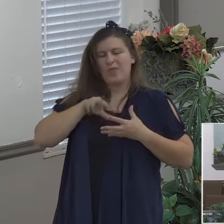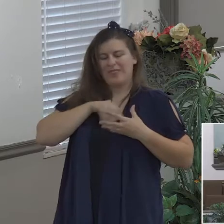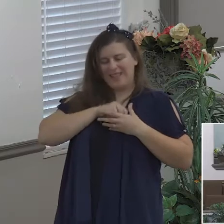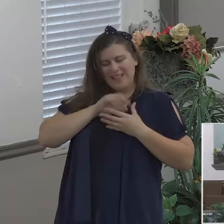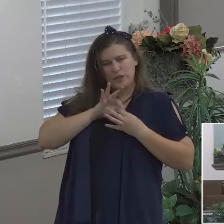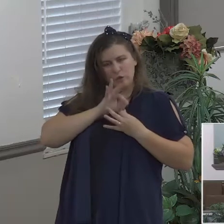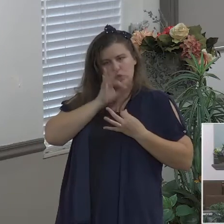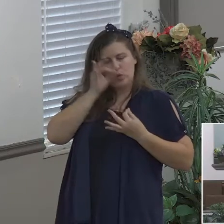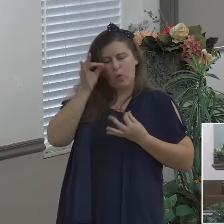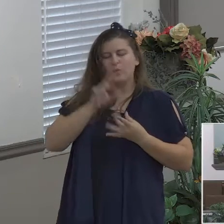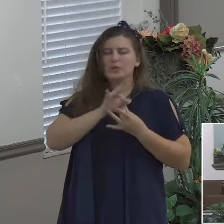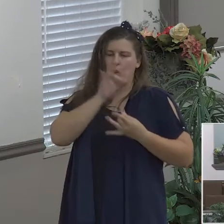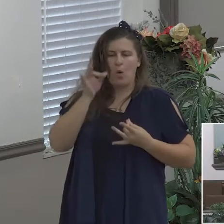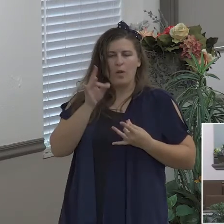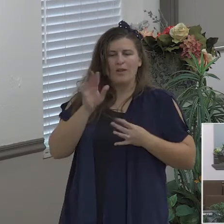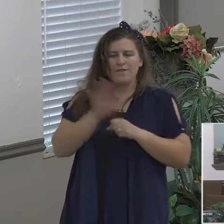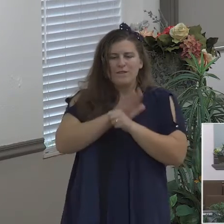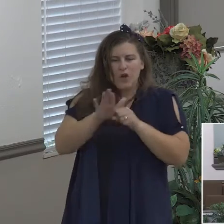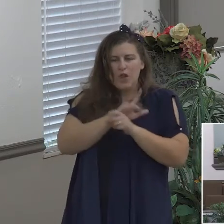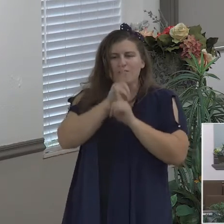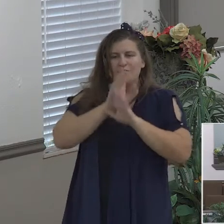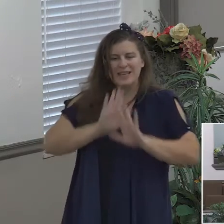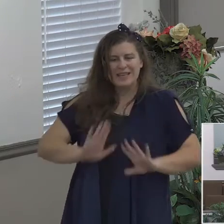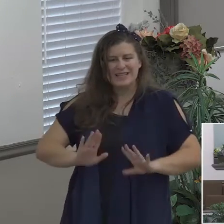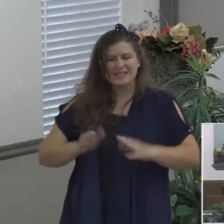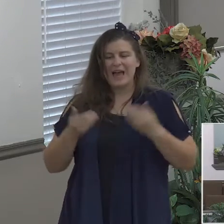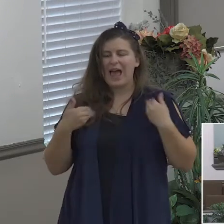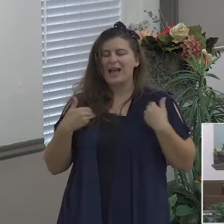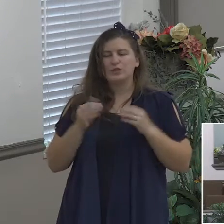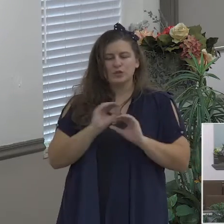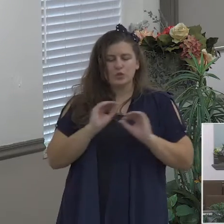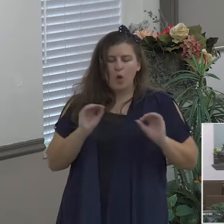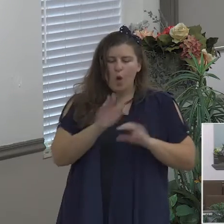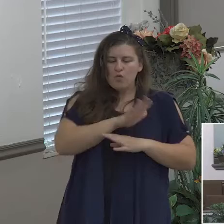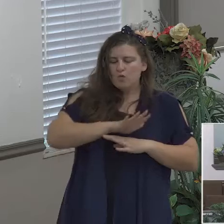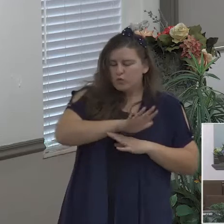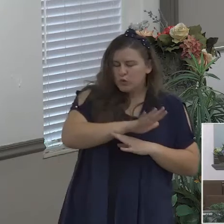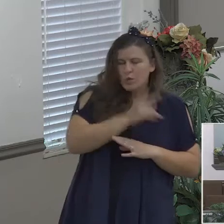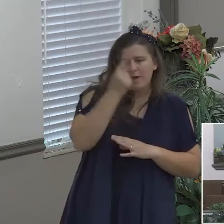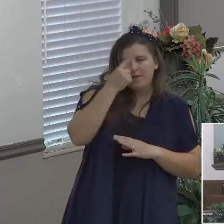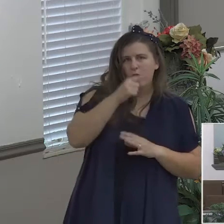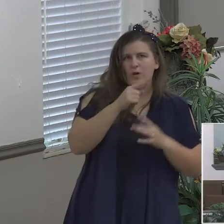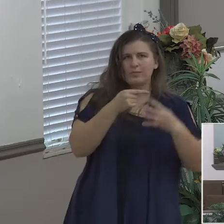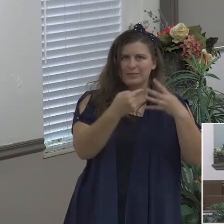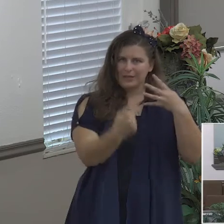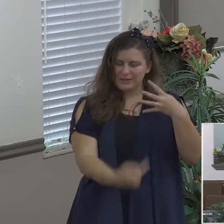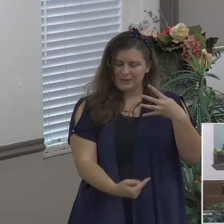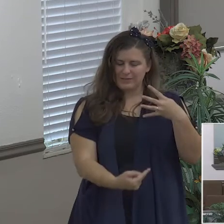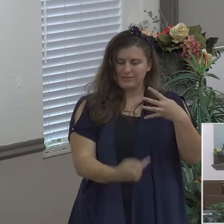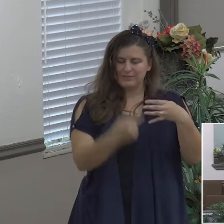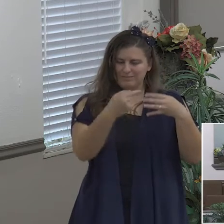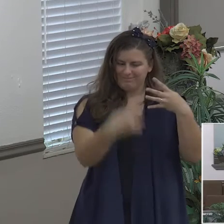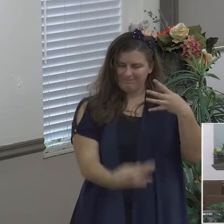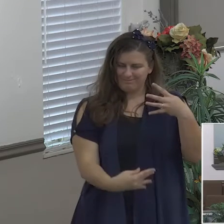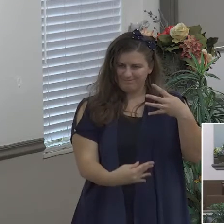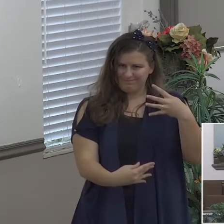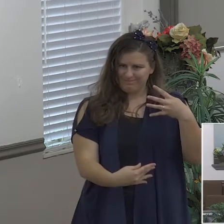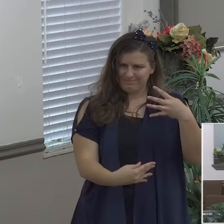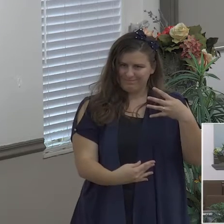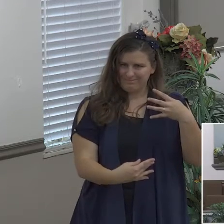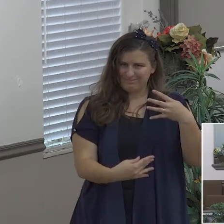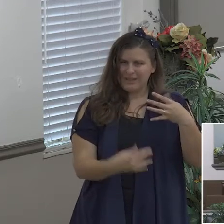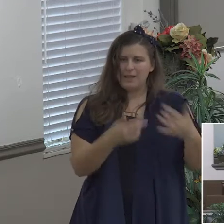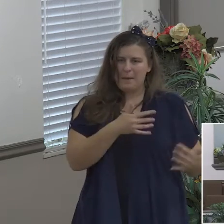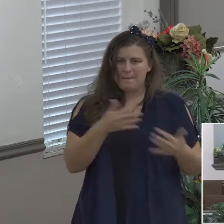room for these things and these are the things that battle to take away our peace jealousy